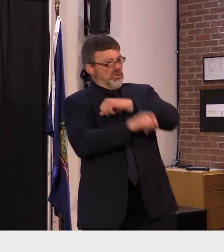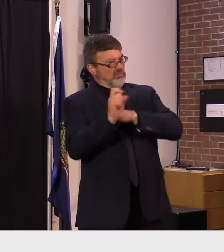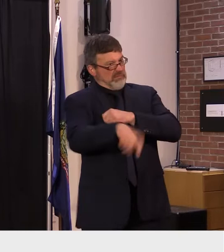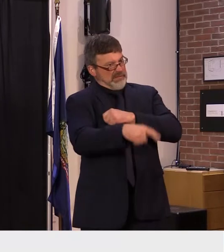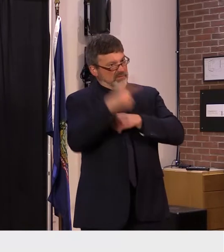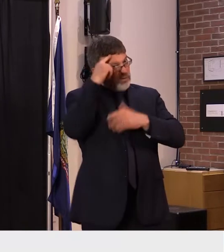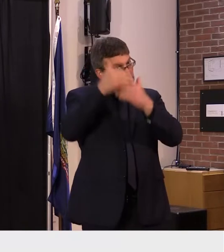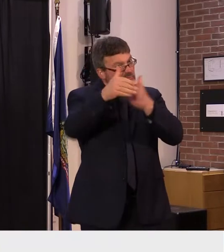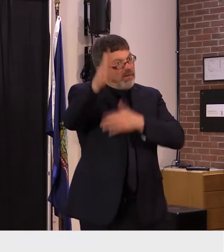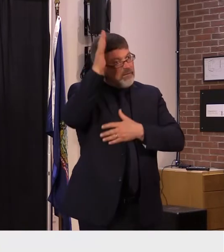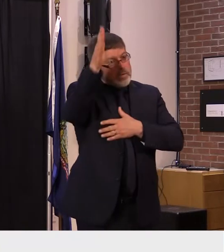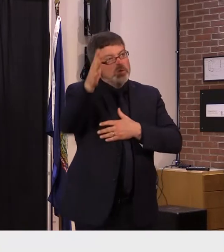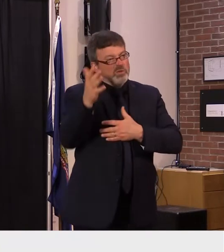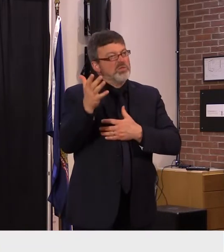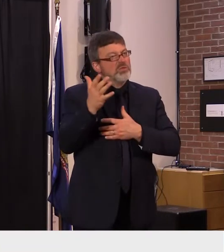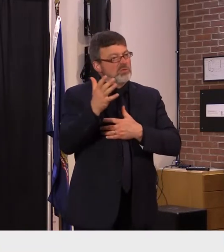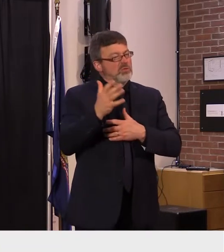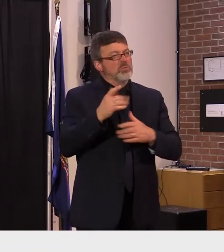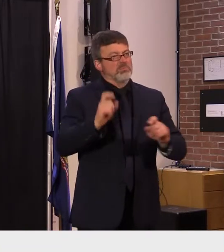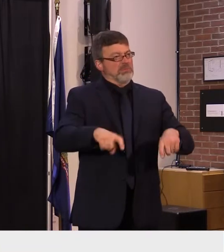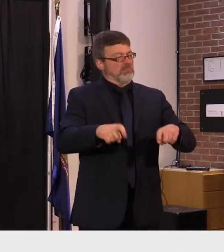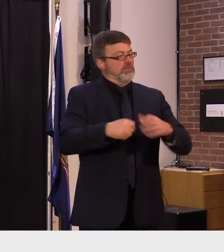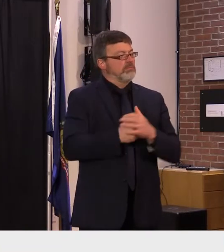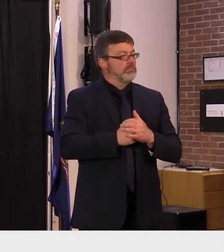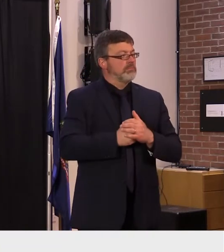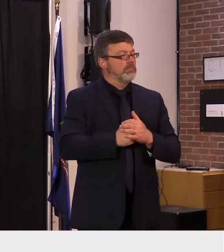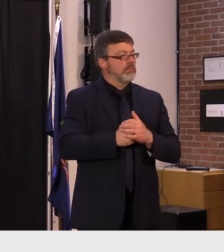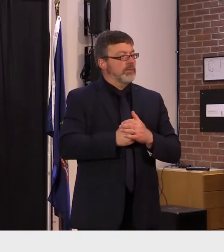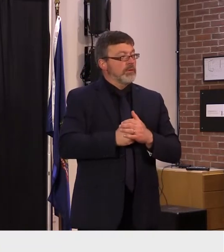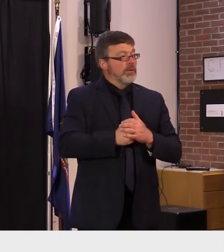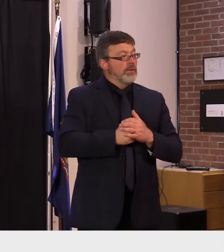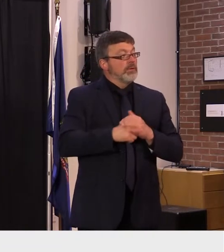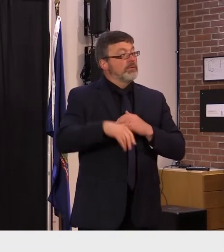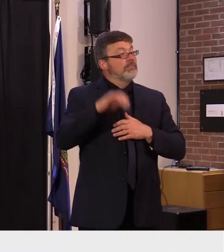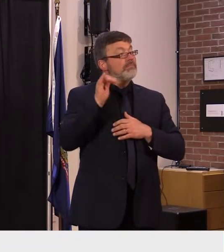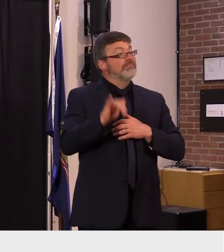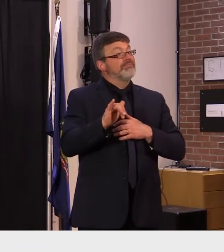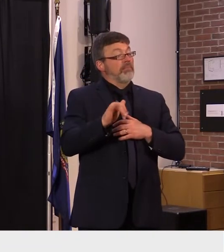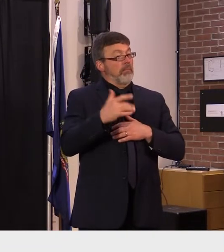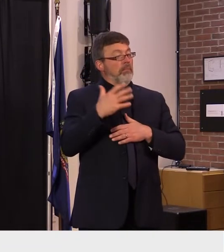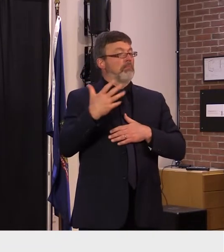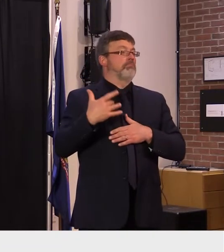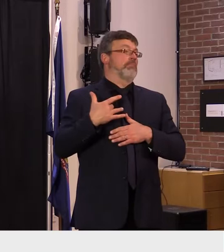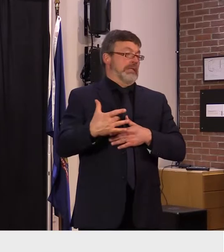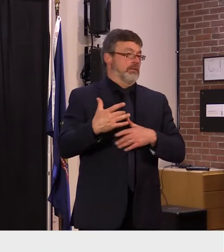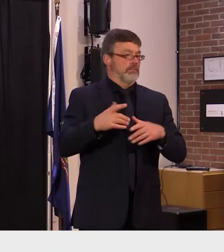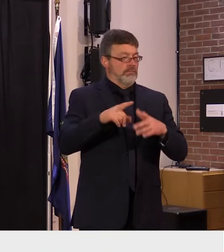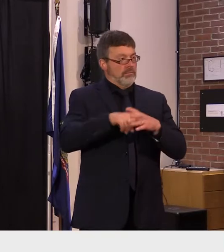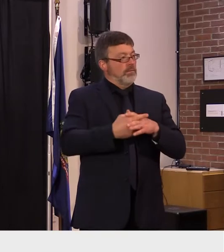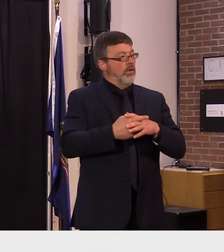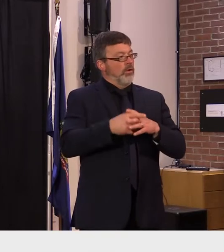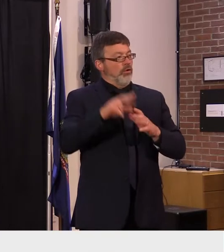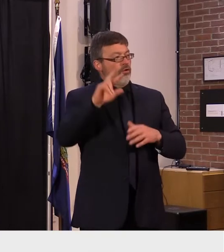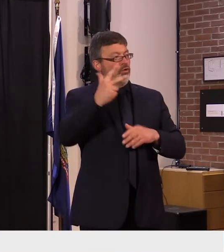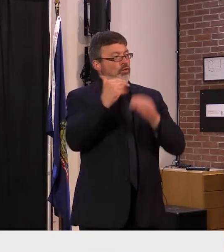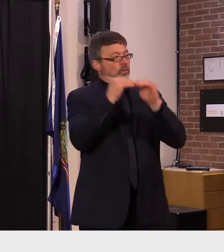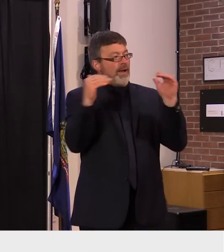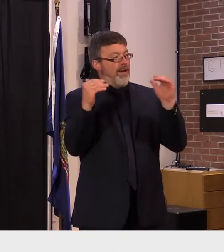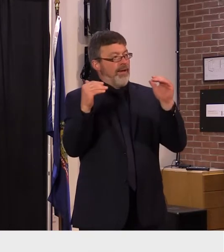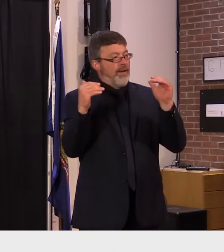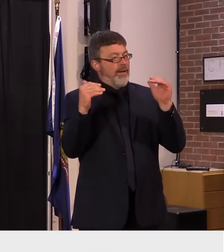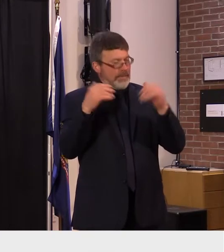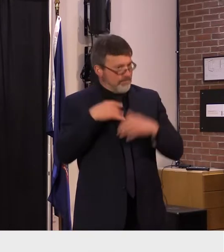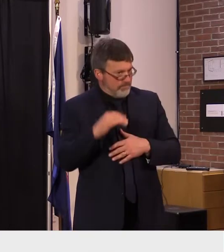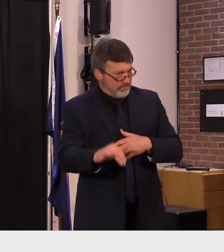only start at grade three so we will be making investments with districts to help them improve their assessment capacity in the primary grades